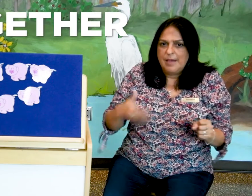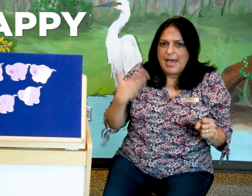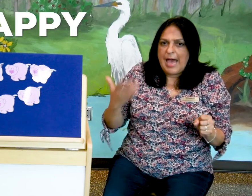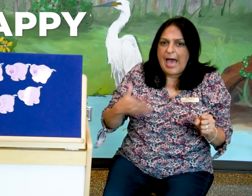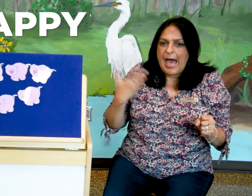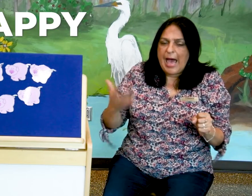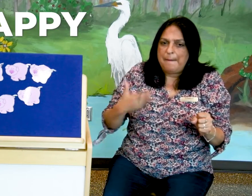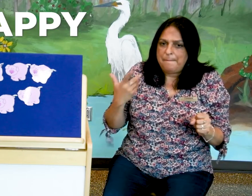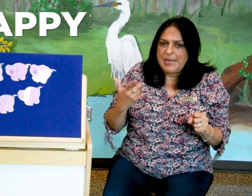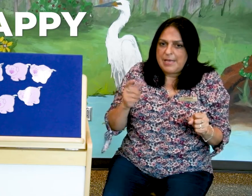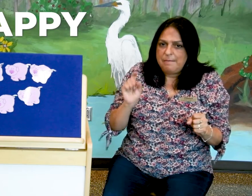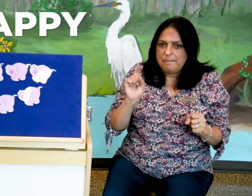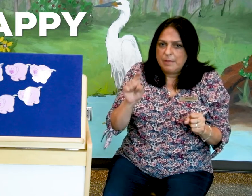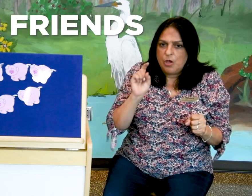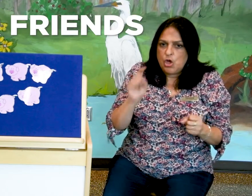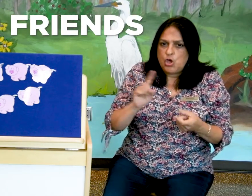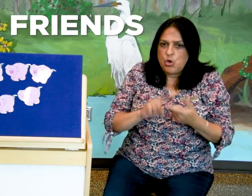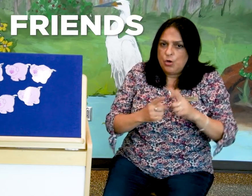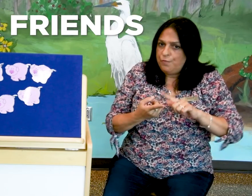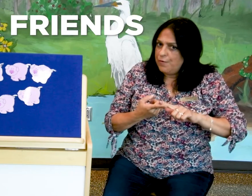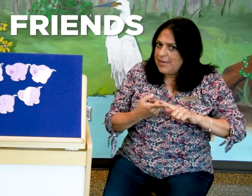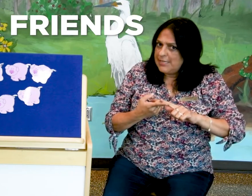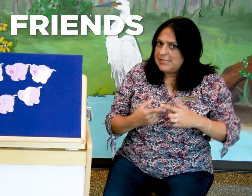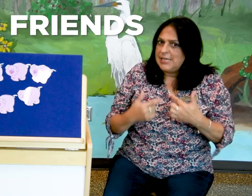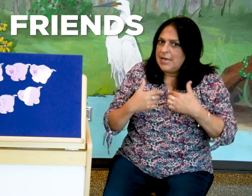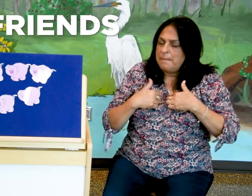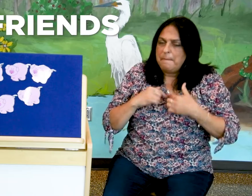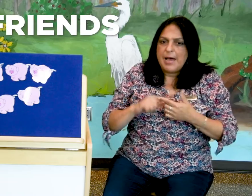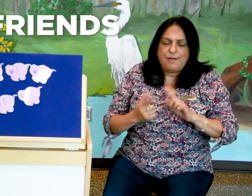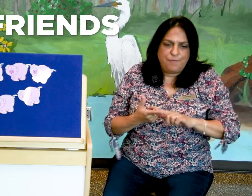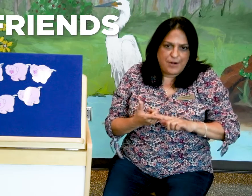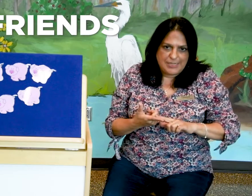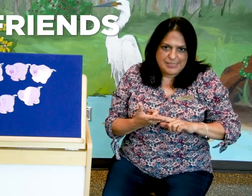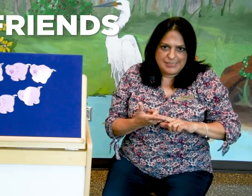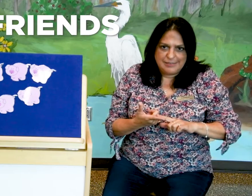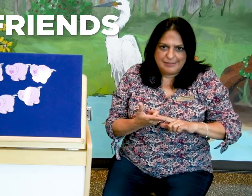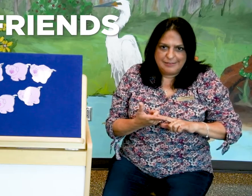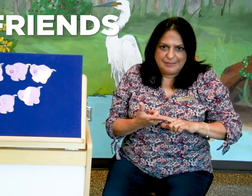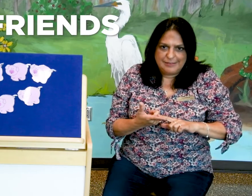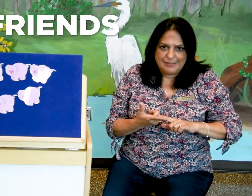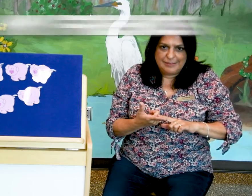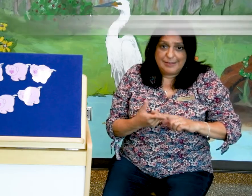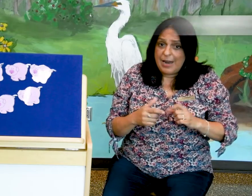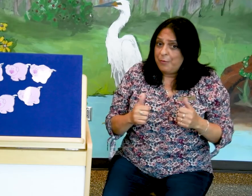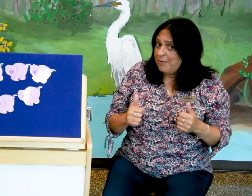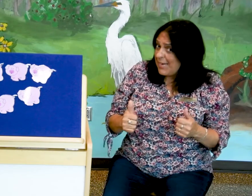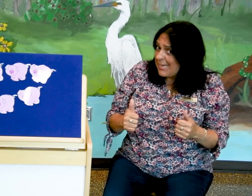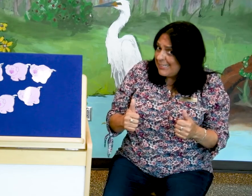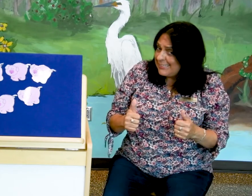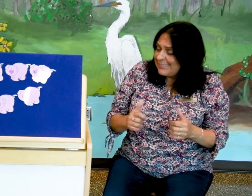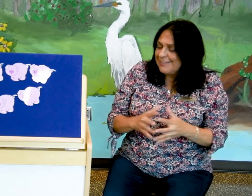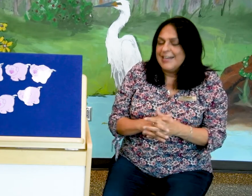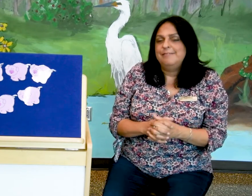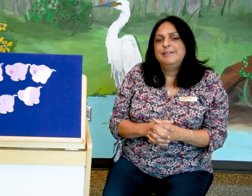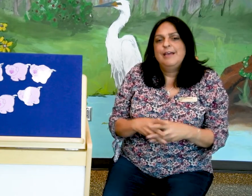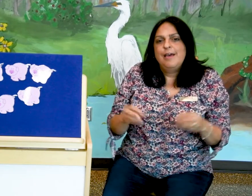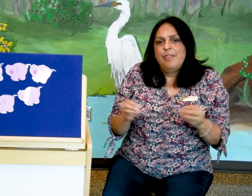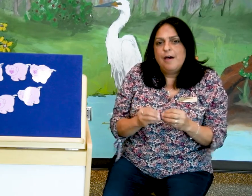happy, your friends, and my friends. Are we ready? Okay. The